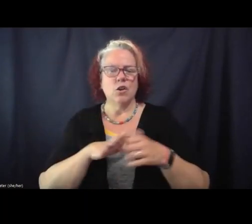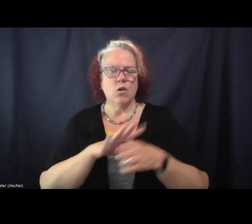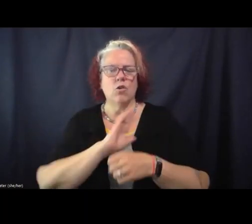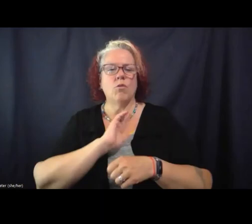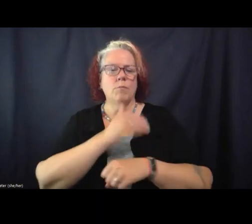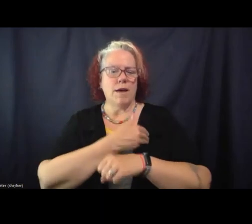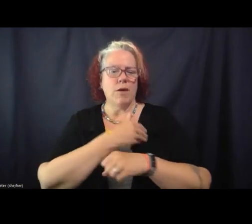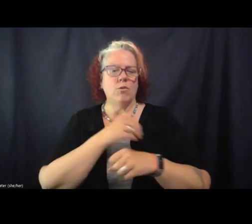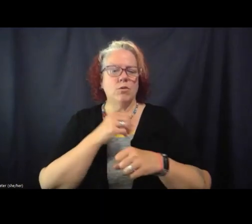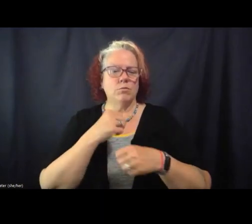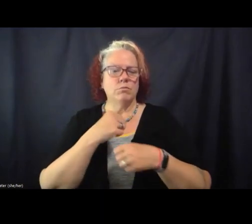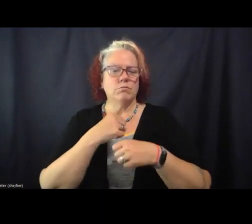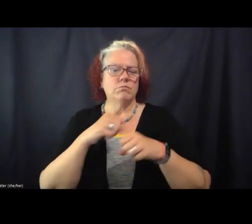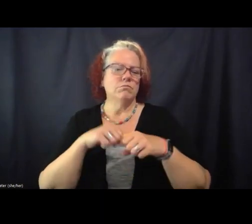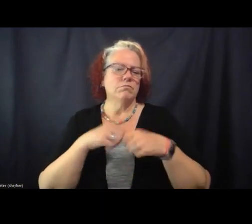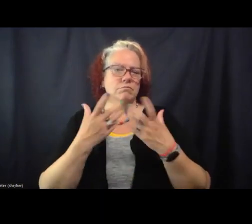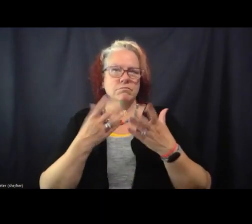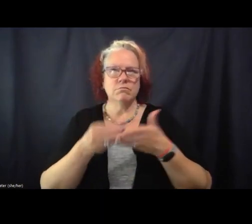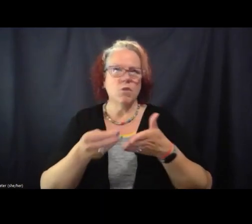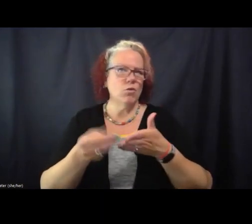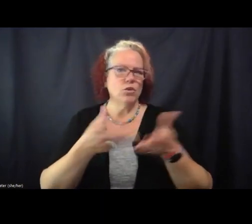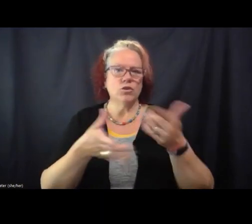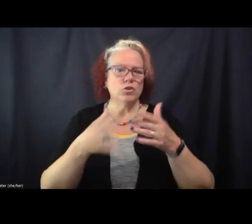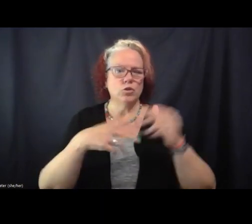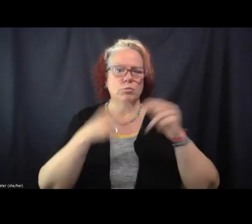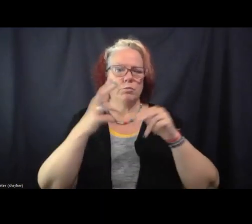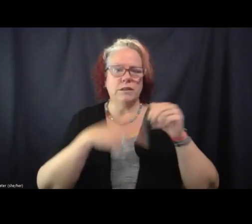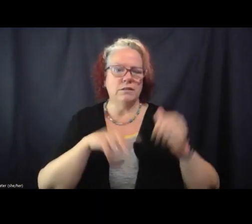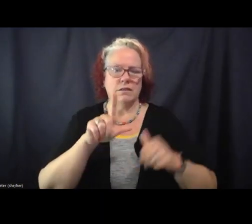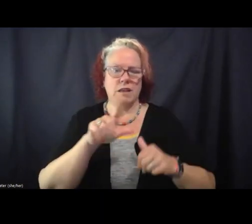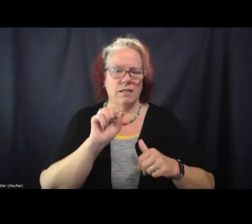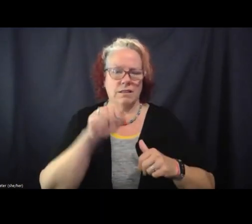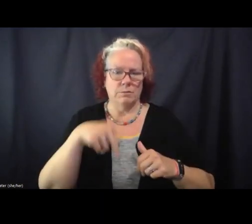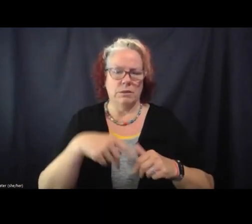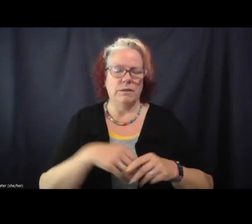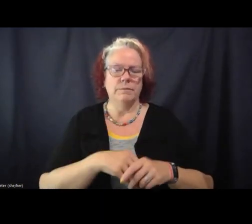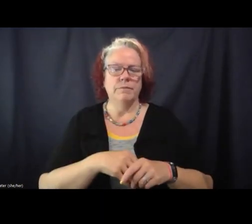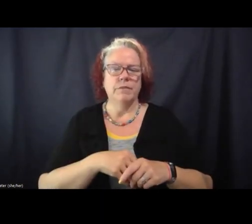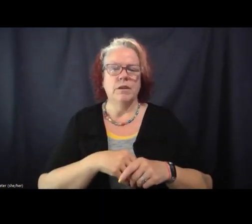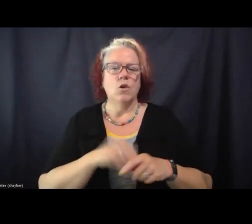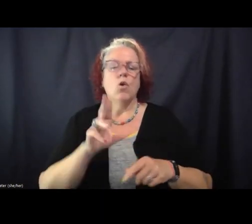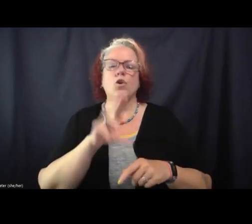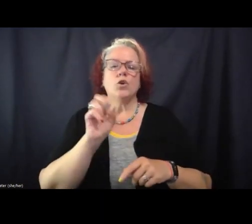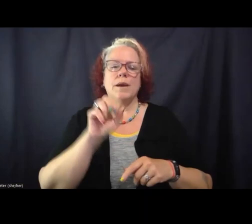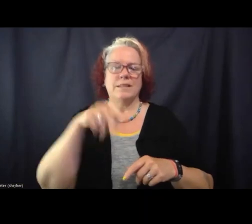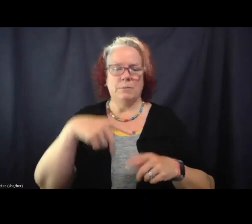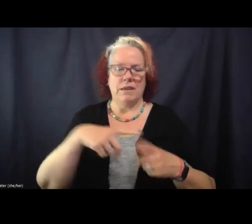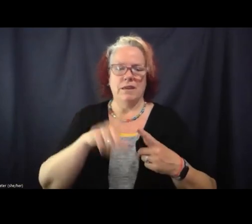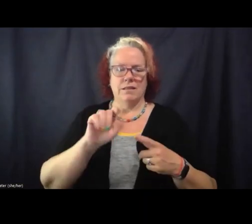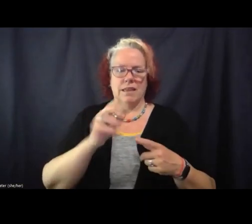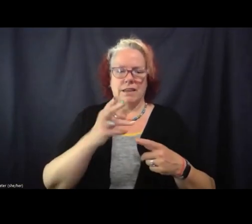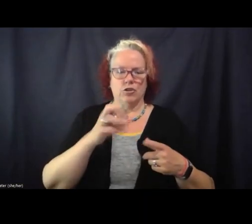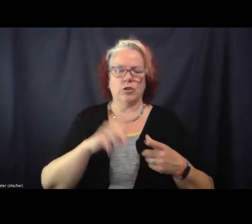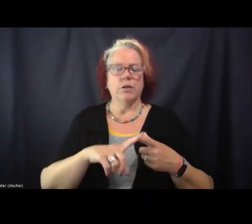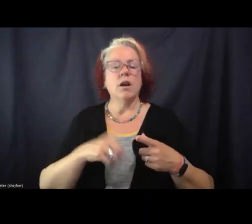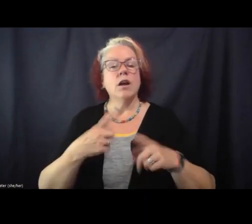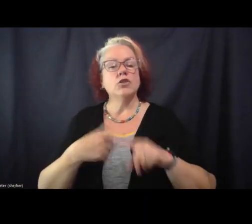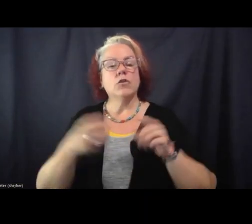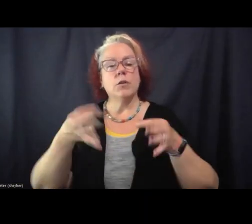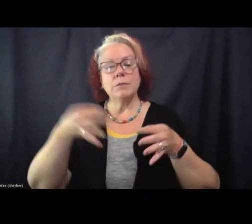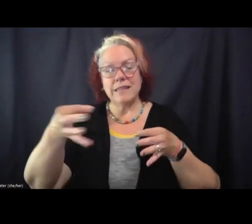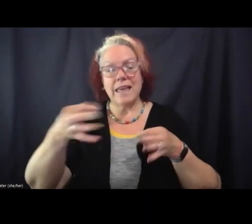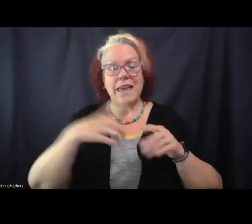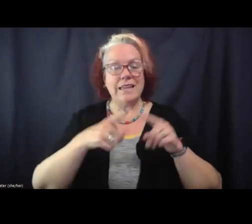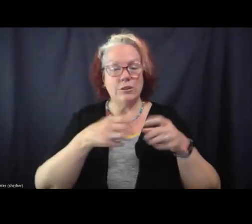to build USP. Letcher, we through, like I was saying before, through delay and various strategies, we